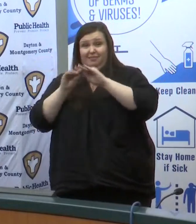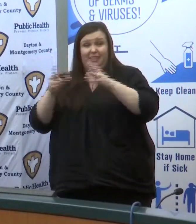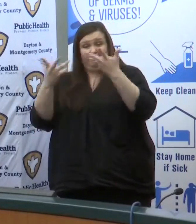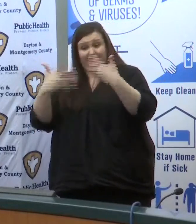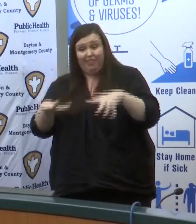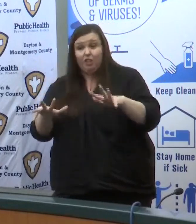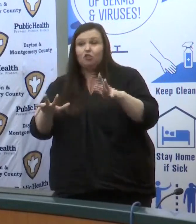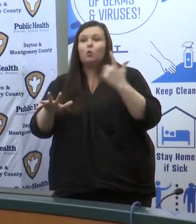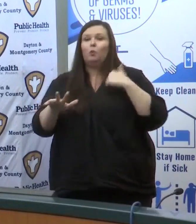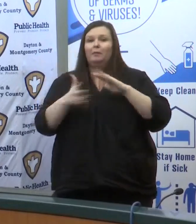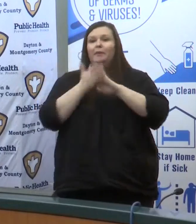so thank you all very much